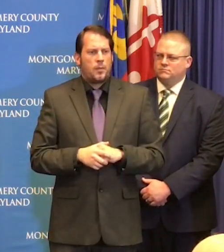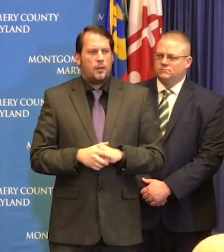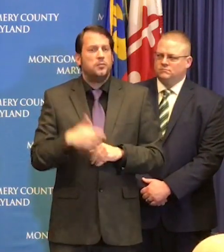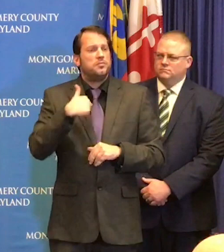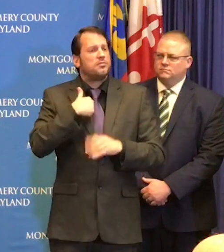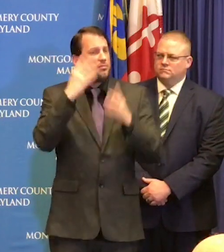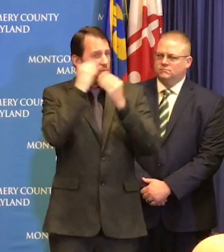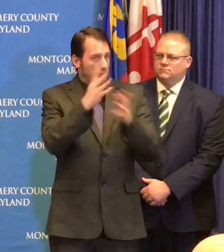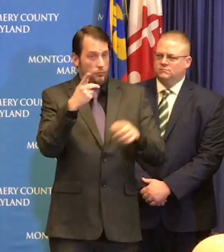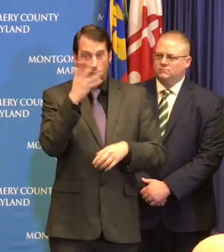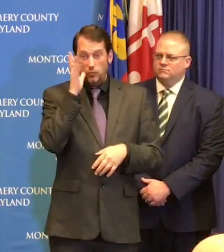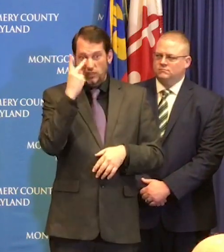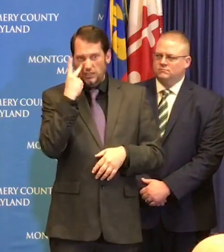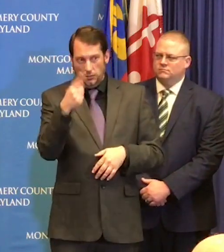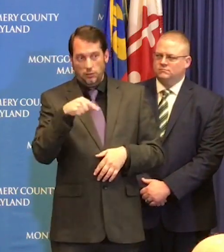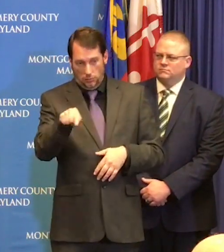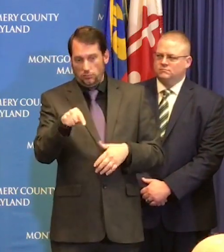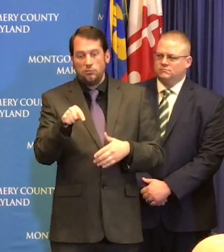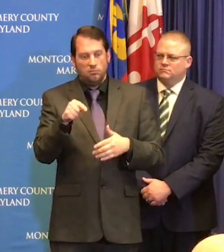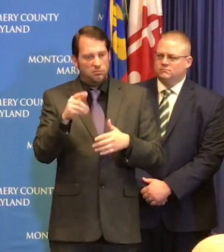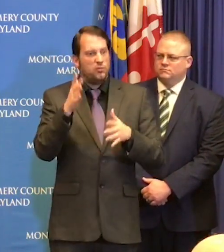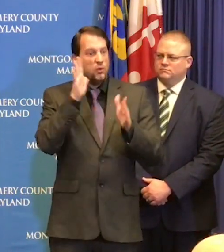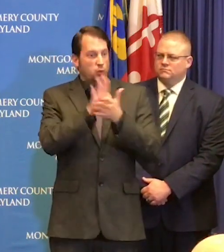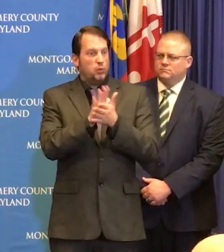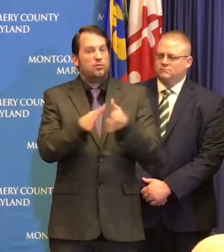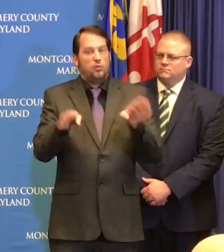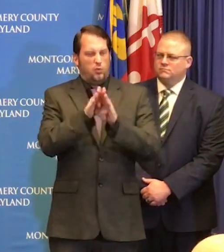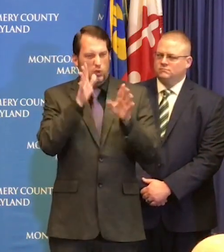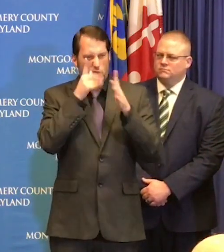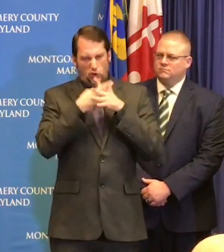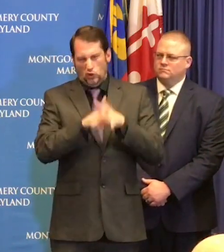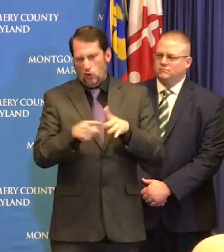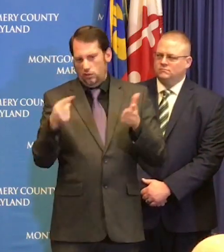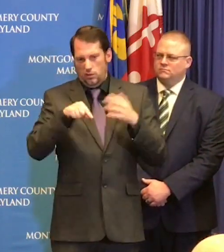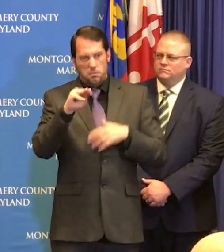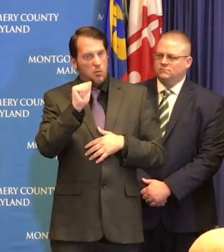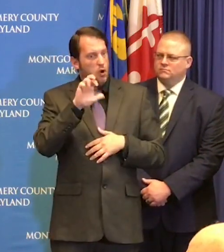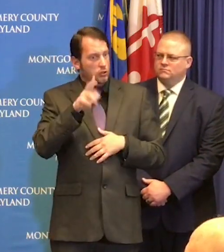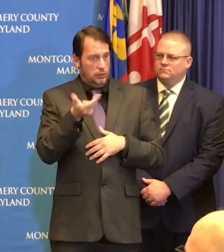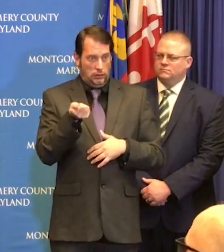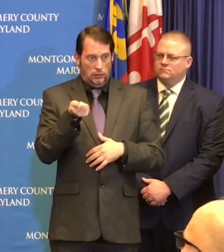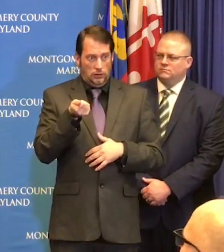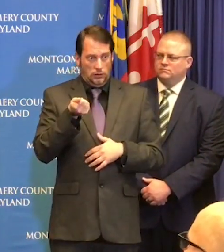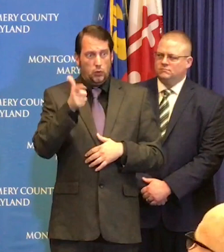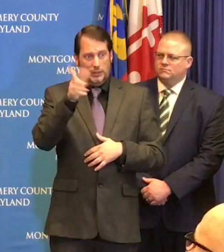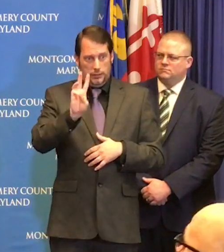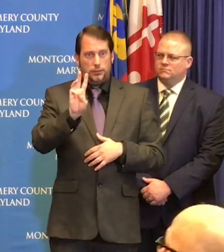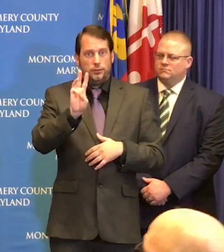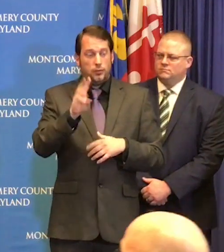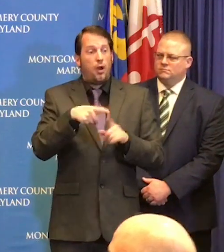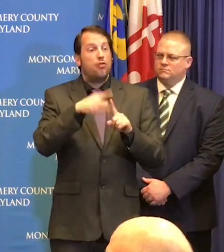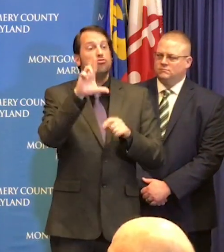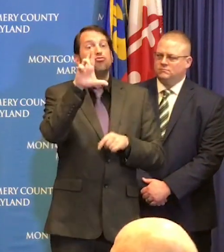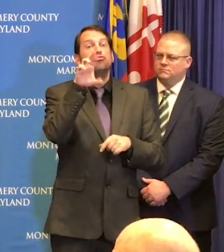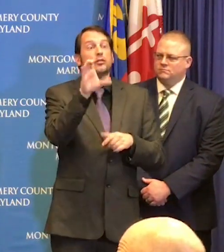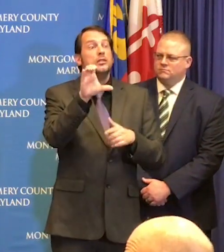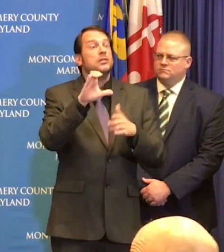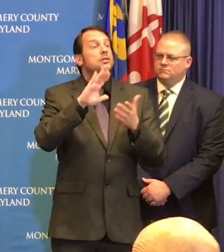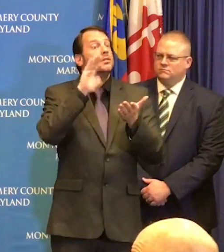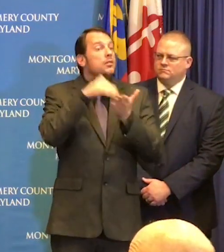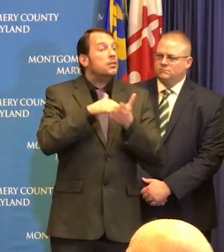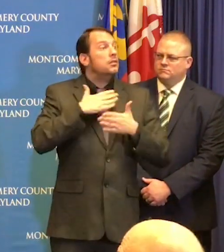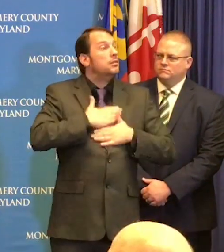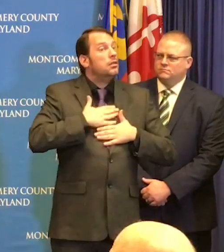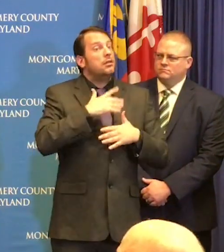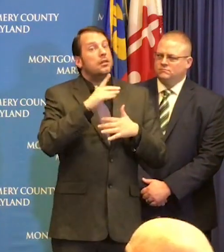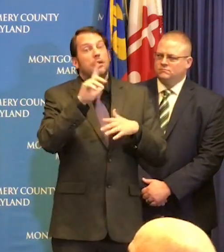Monday March 16th we will be closing our recreation centers and libraries effective Monday and that